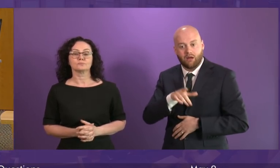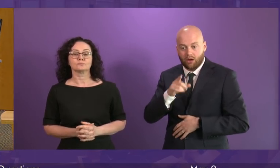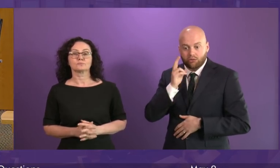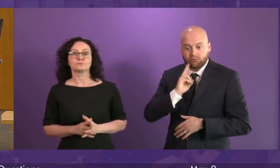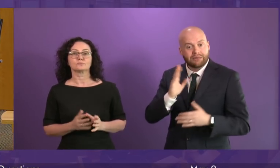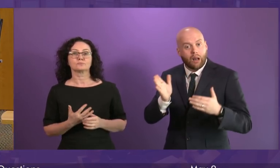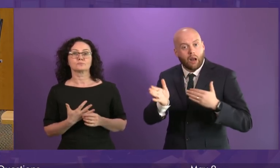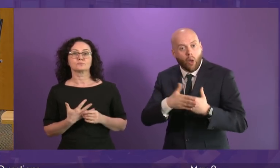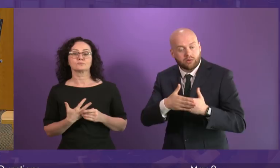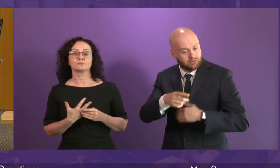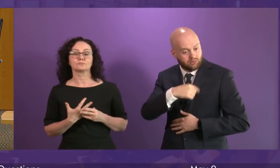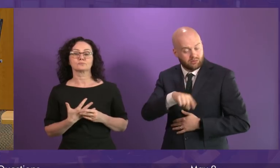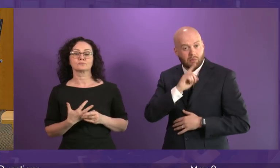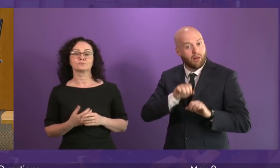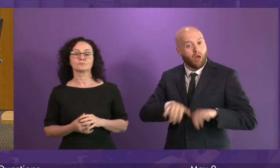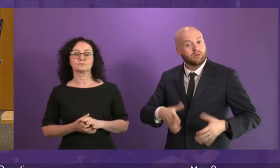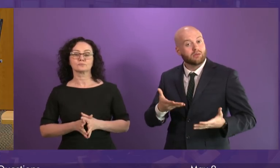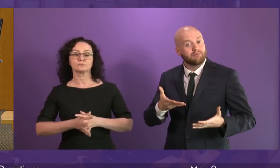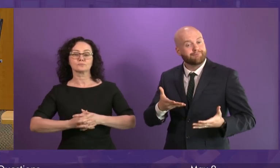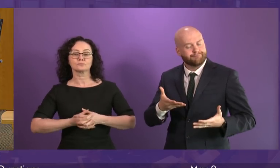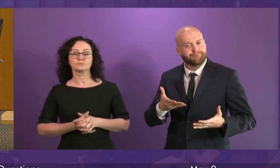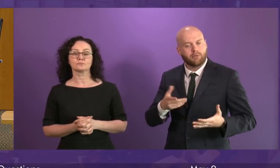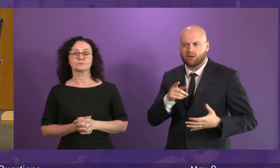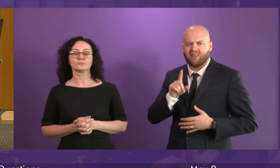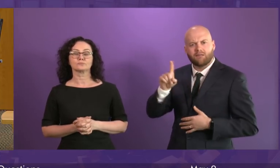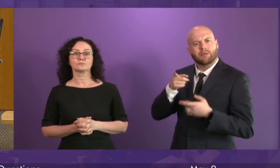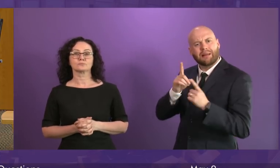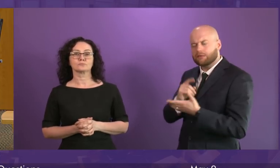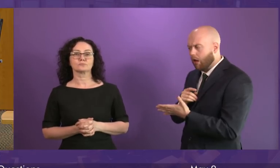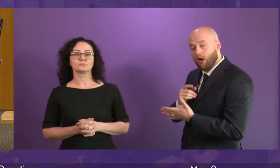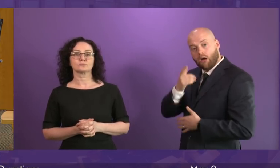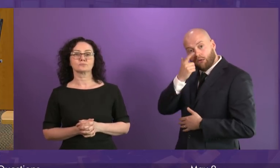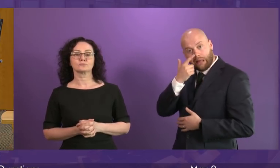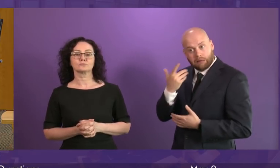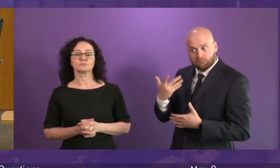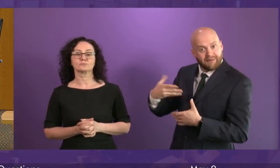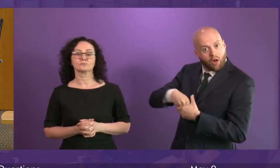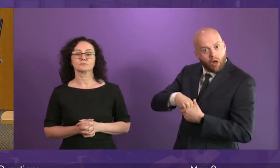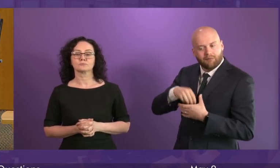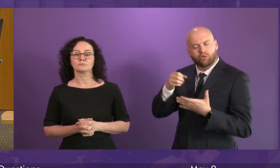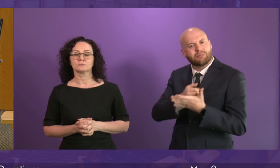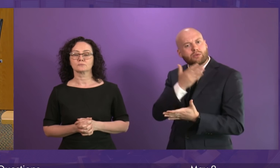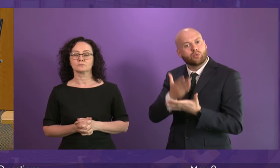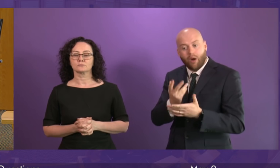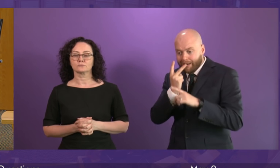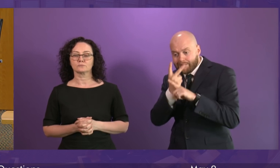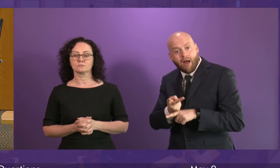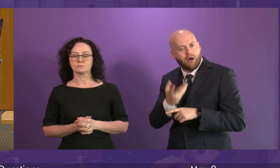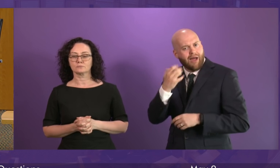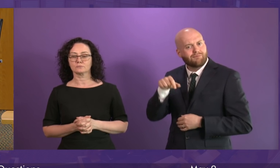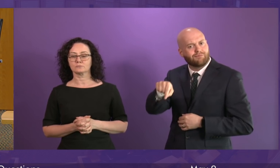run by Mary Jimmison and her team. What can the First Minister do to ensure that wrap-around care is provided,